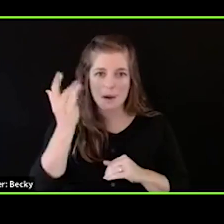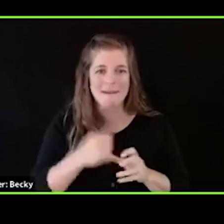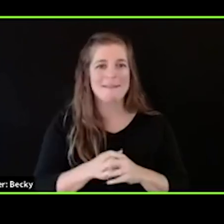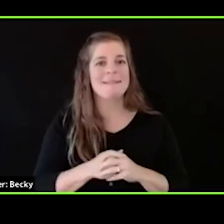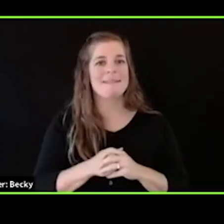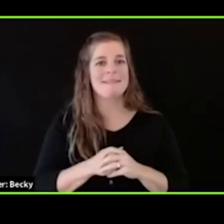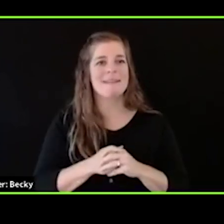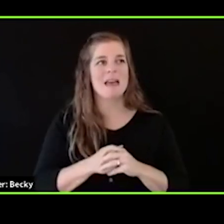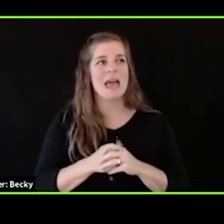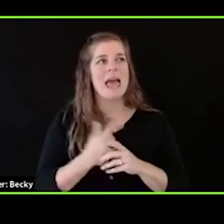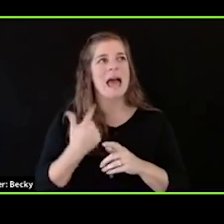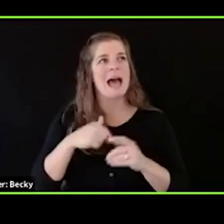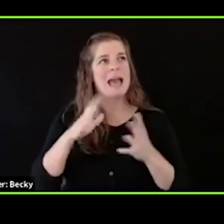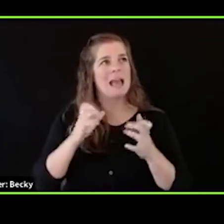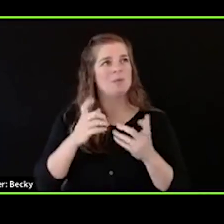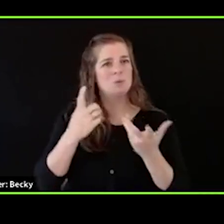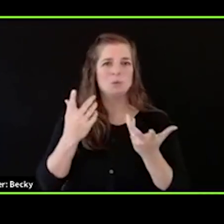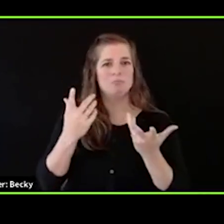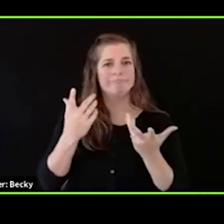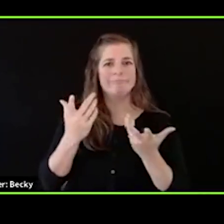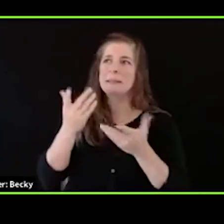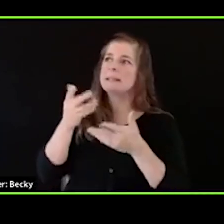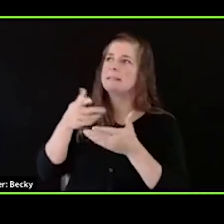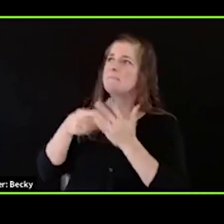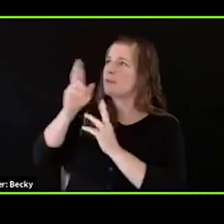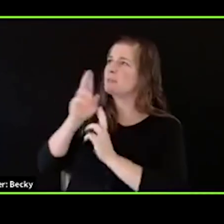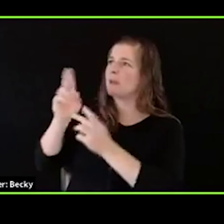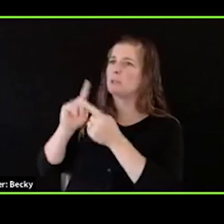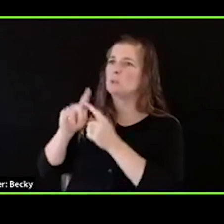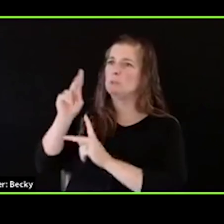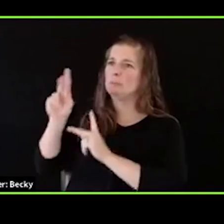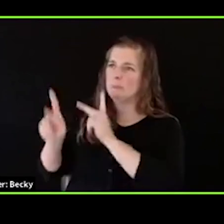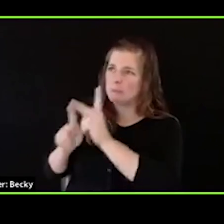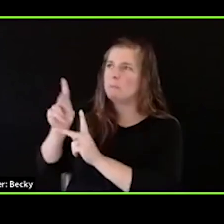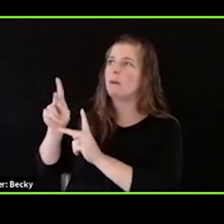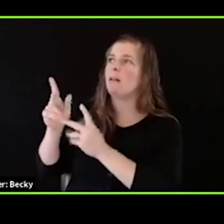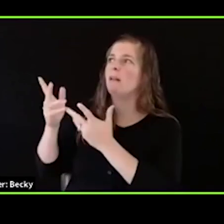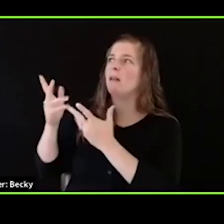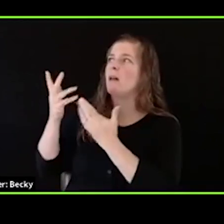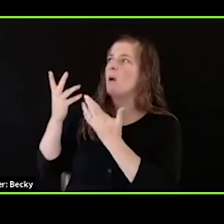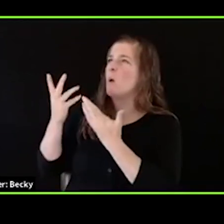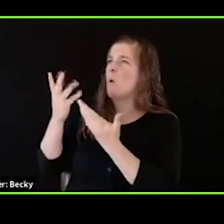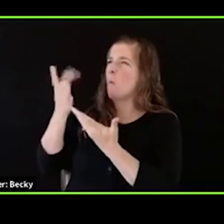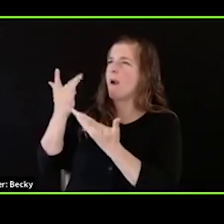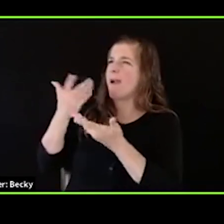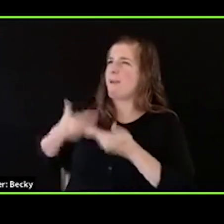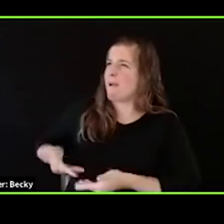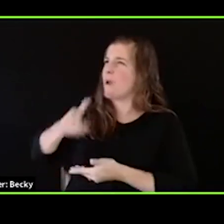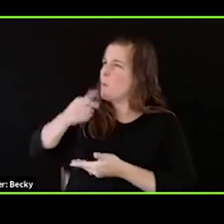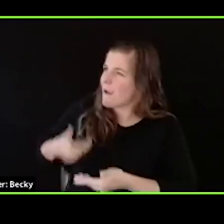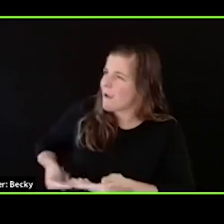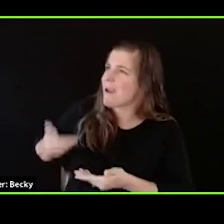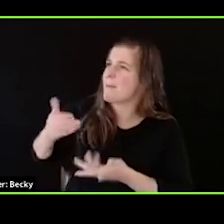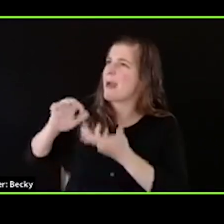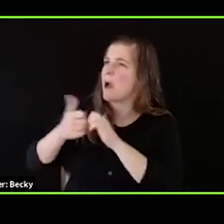owe my ideas, experiences, experiences, and my flourishing. And because it gives you context